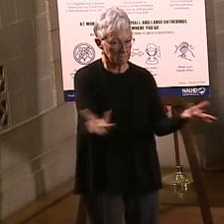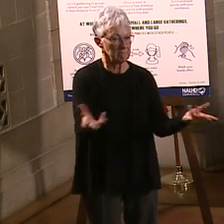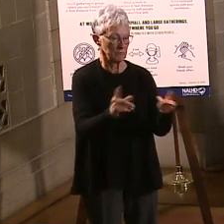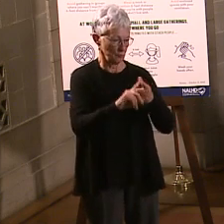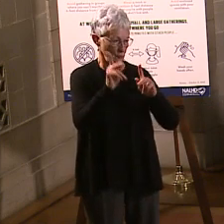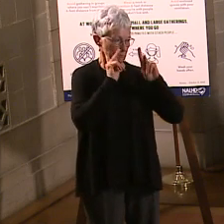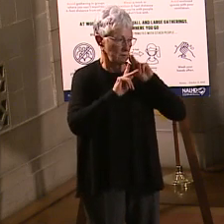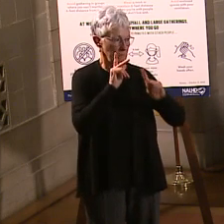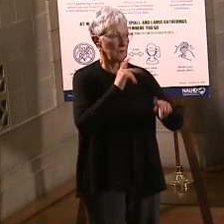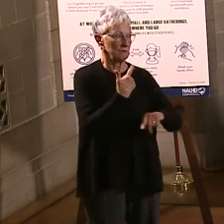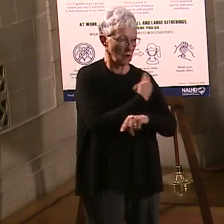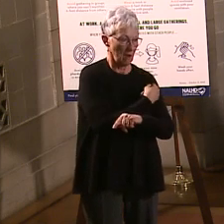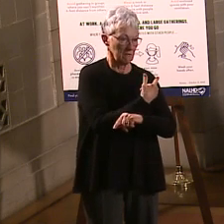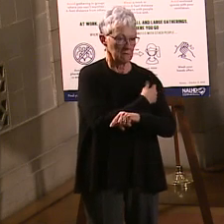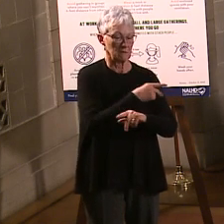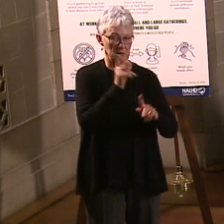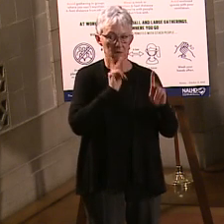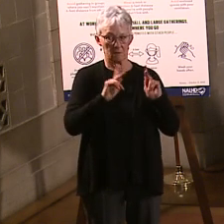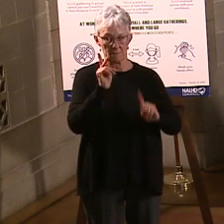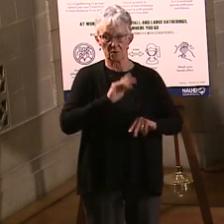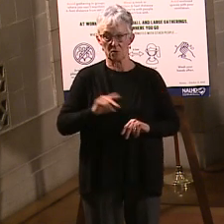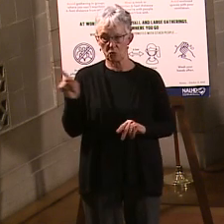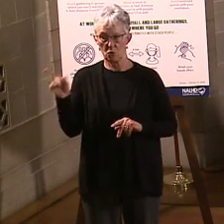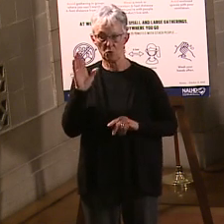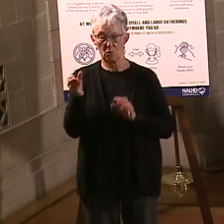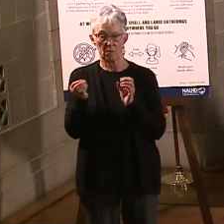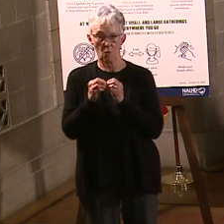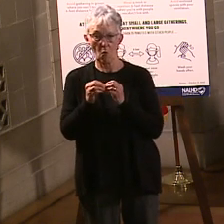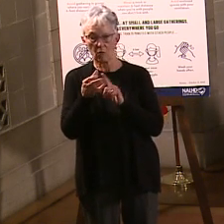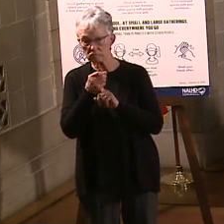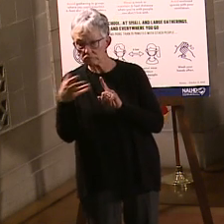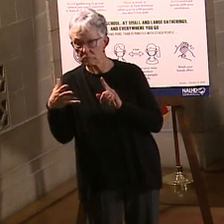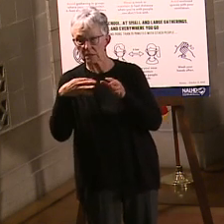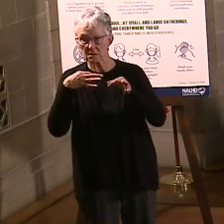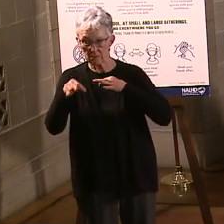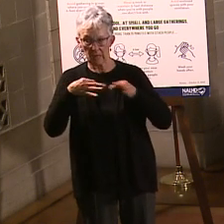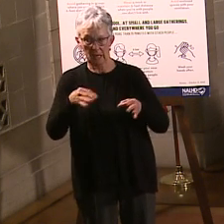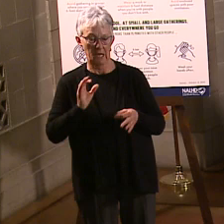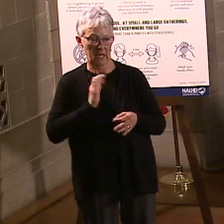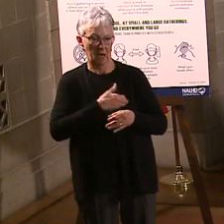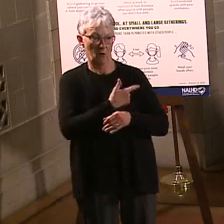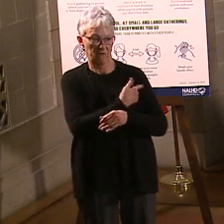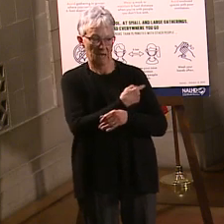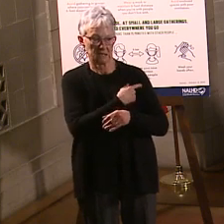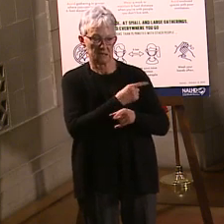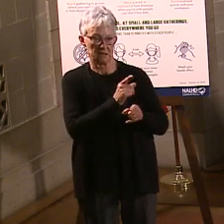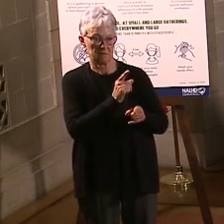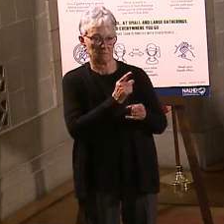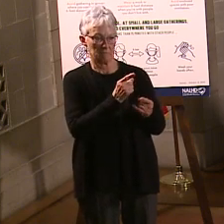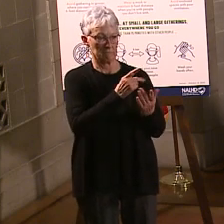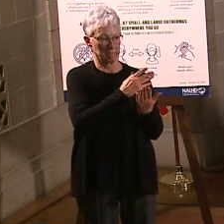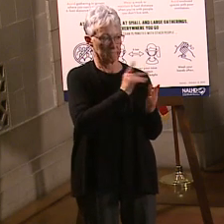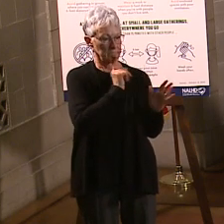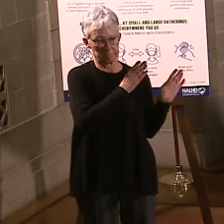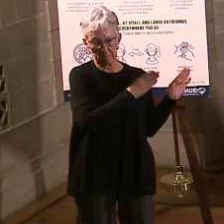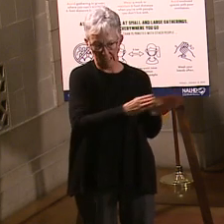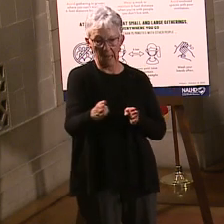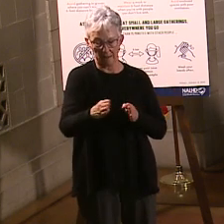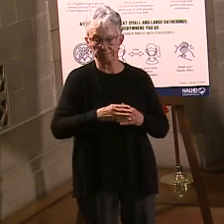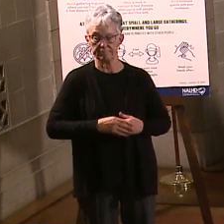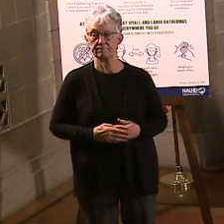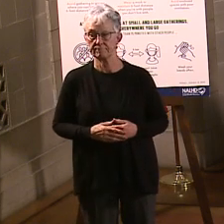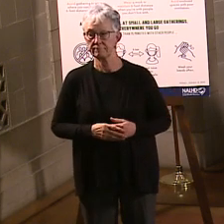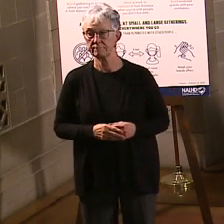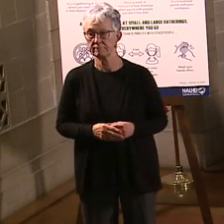able to talk more about the vaccine program and where we see the progress there. We also, again, since